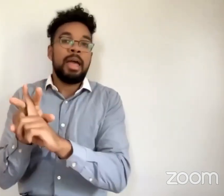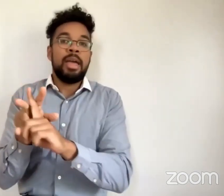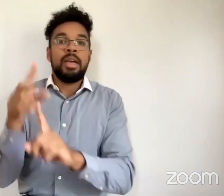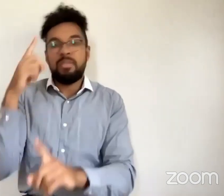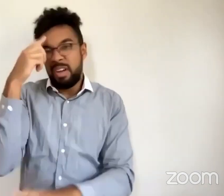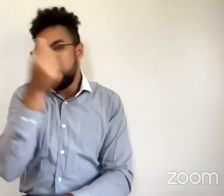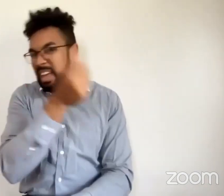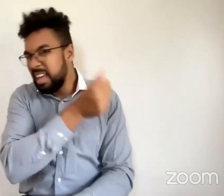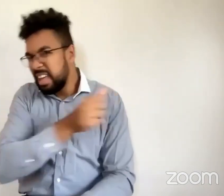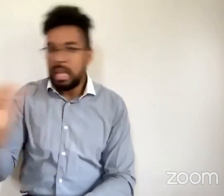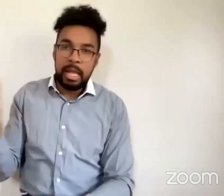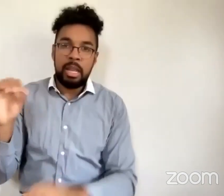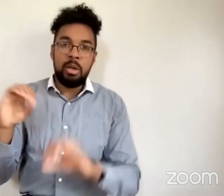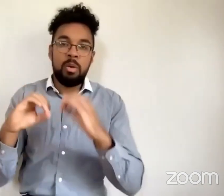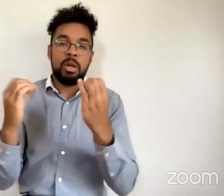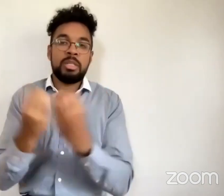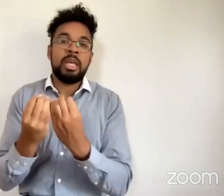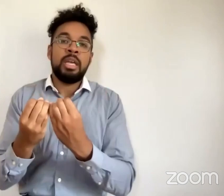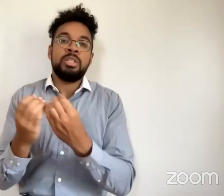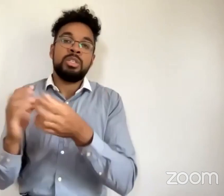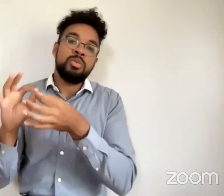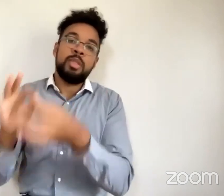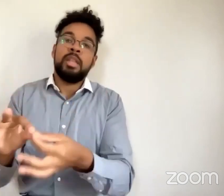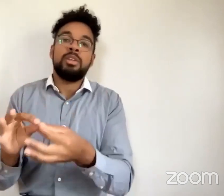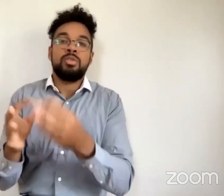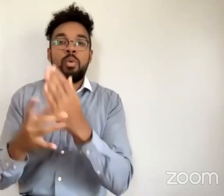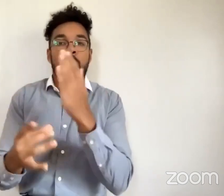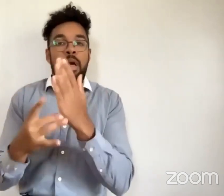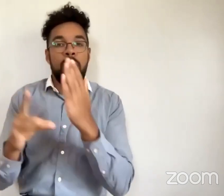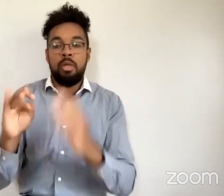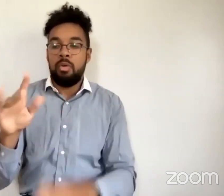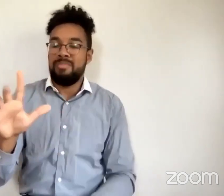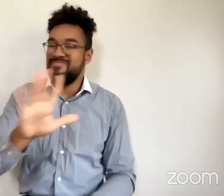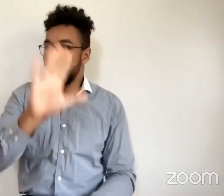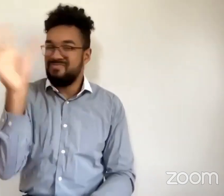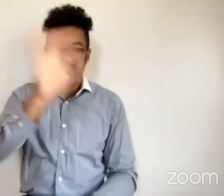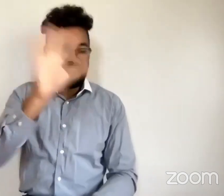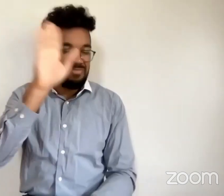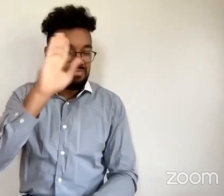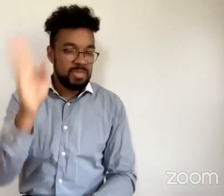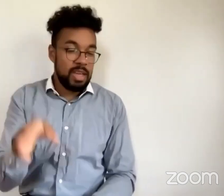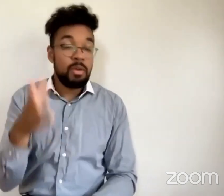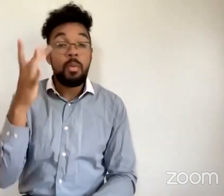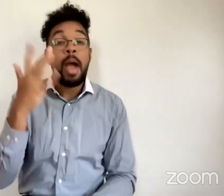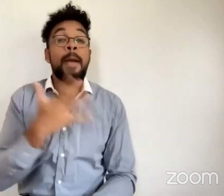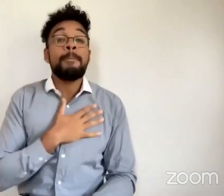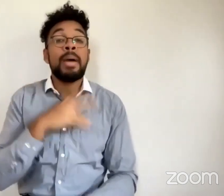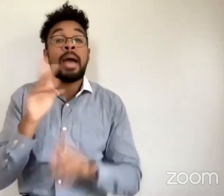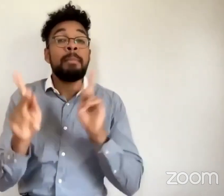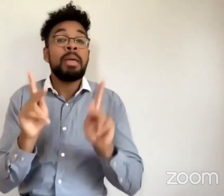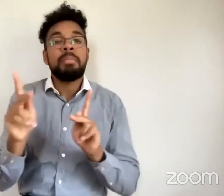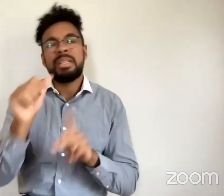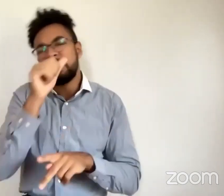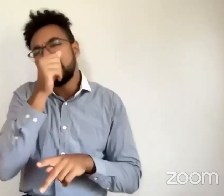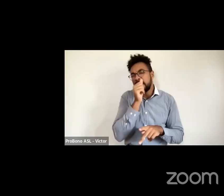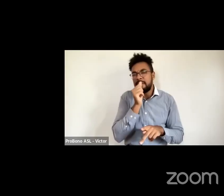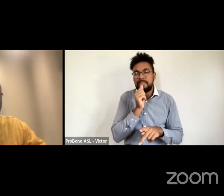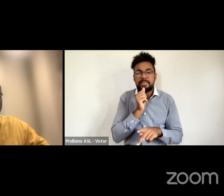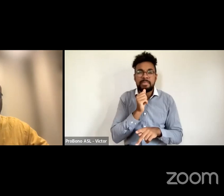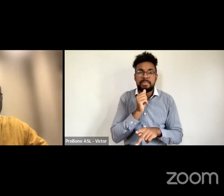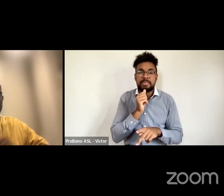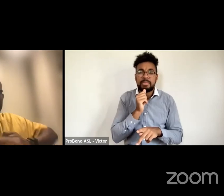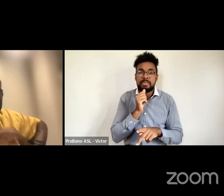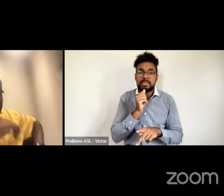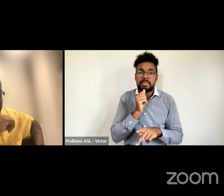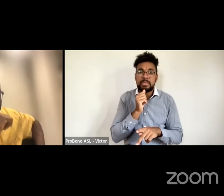dealings to do with crude oil why because my people are suffering from it so let me